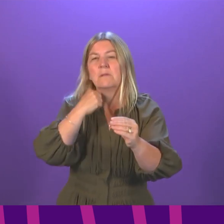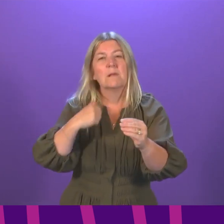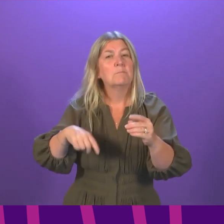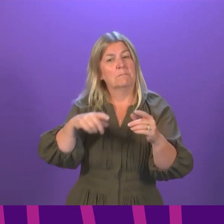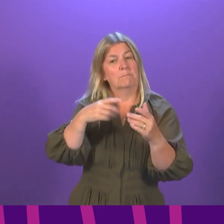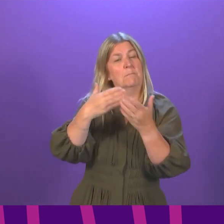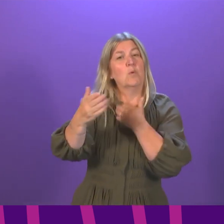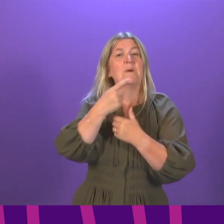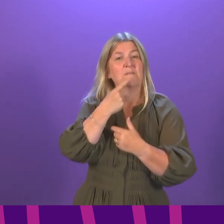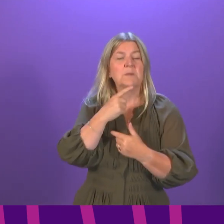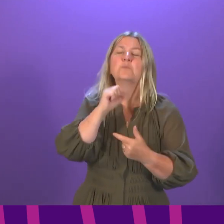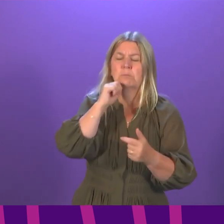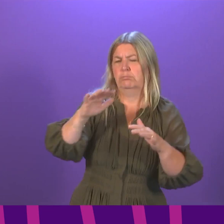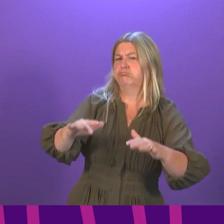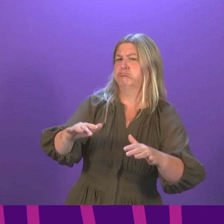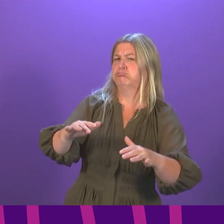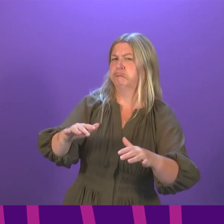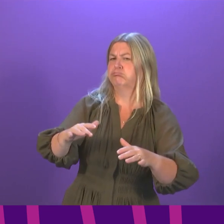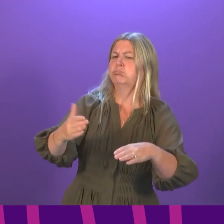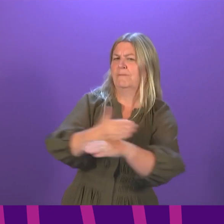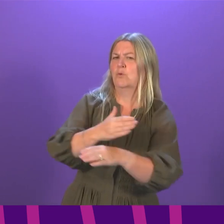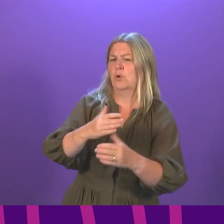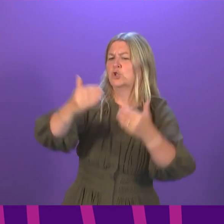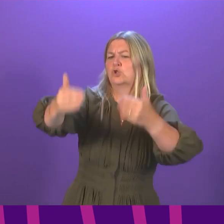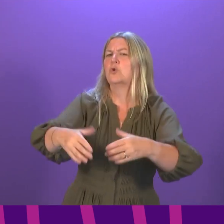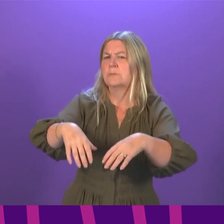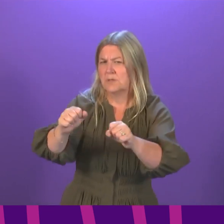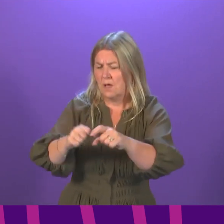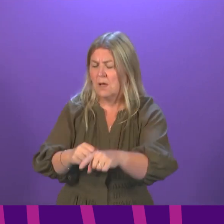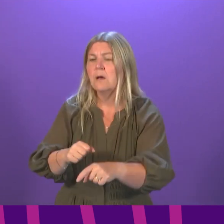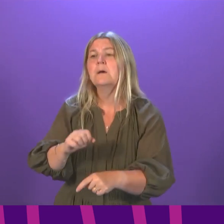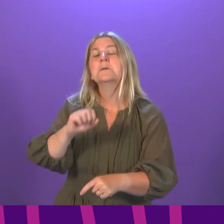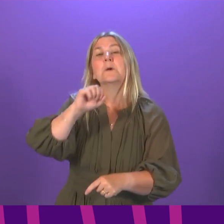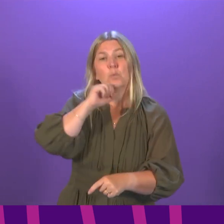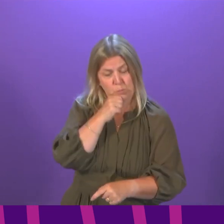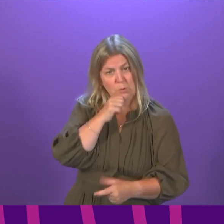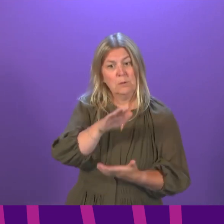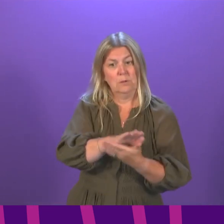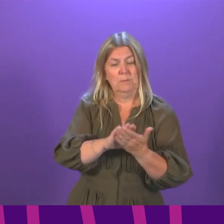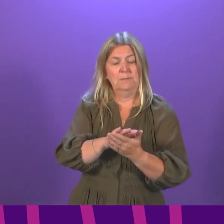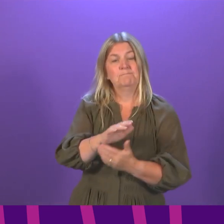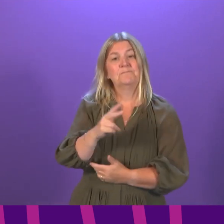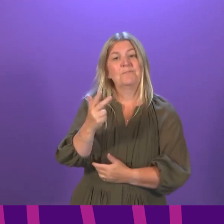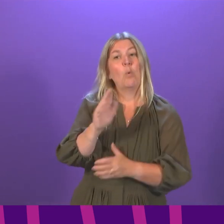are appropriate ones. It will be the case that all over 18-year-olds will have been offered